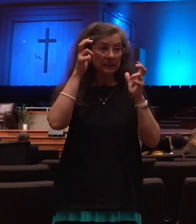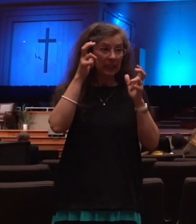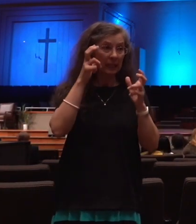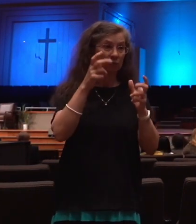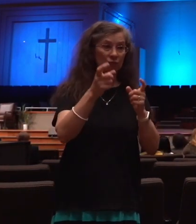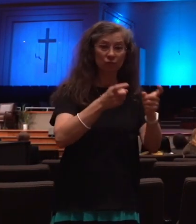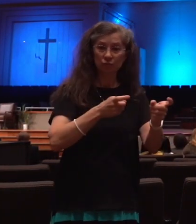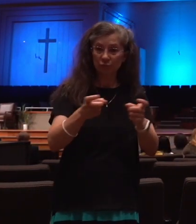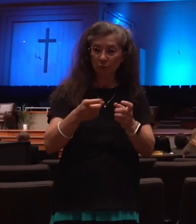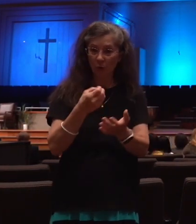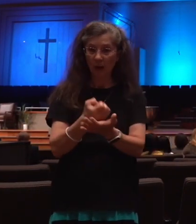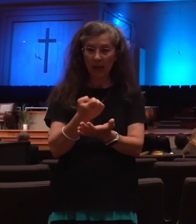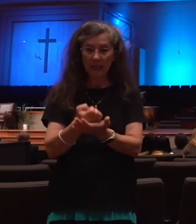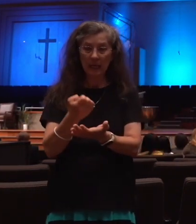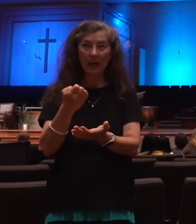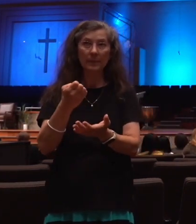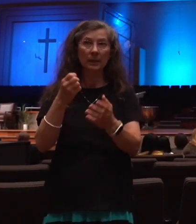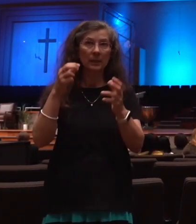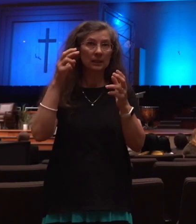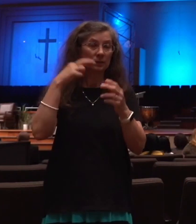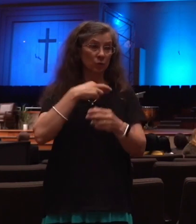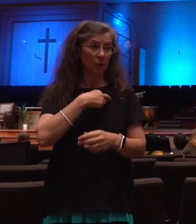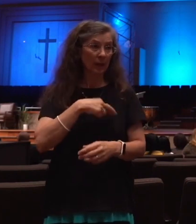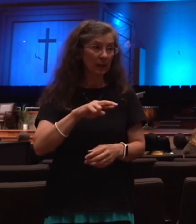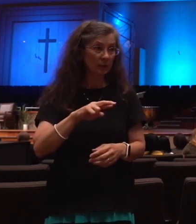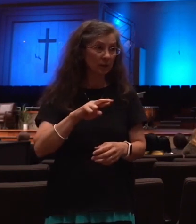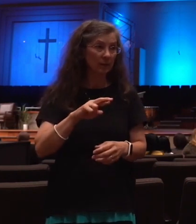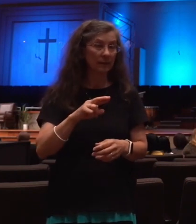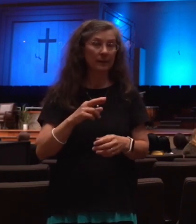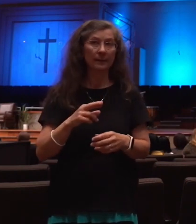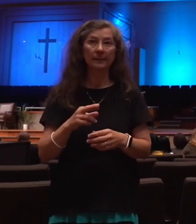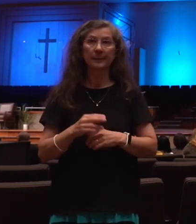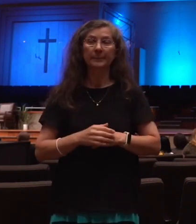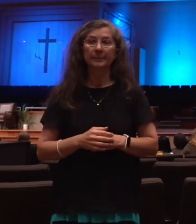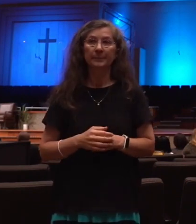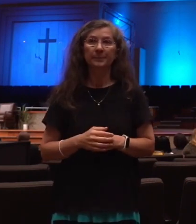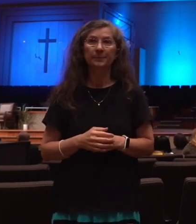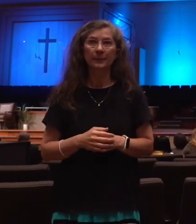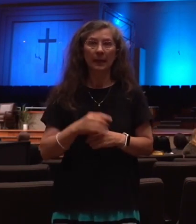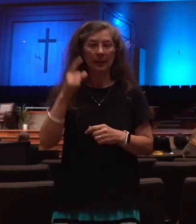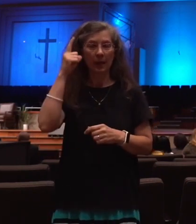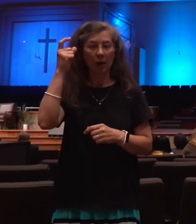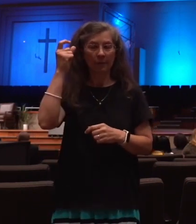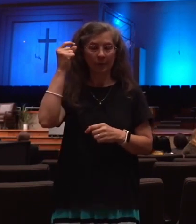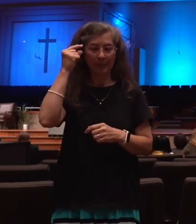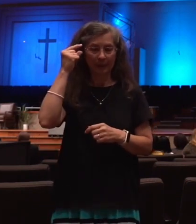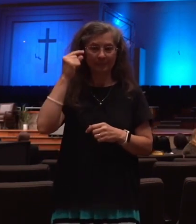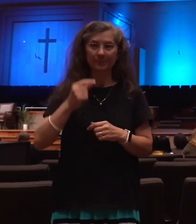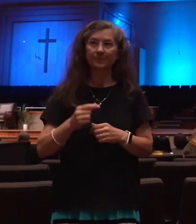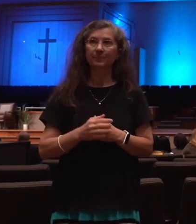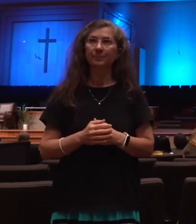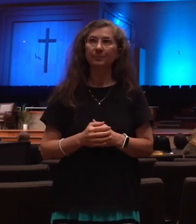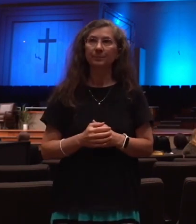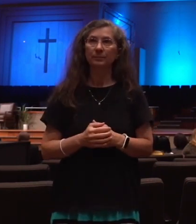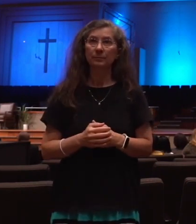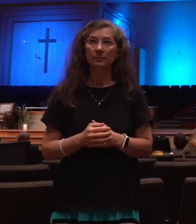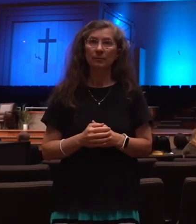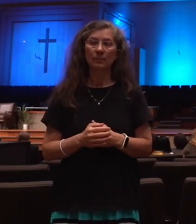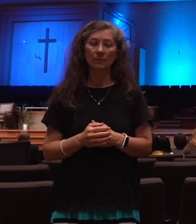of the world religions. And that's your one world ruler, which our world is very fastly heading towards.